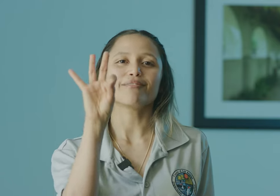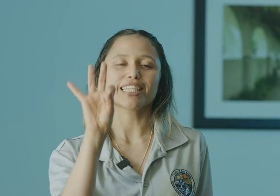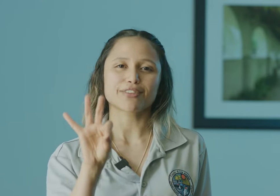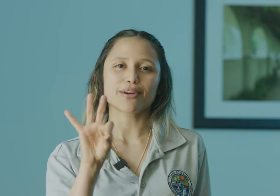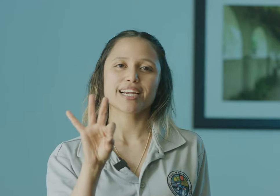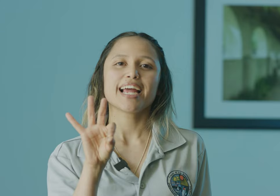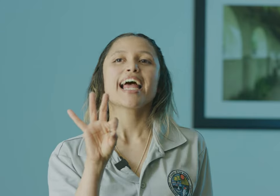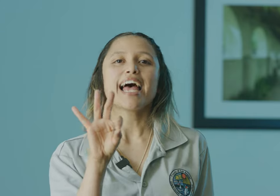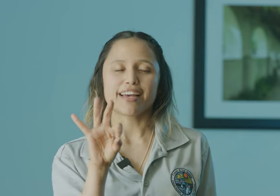face forward. F.